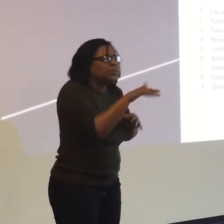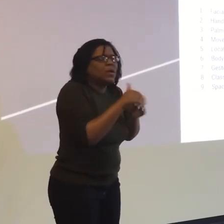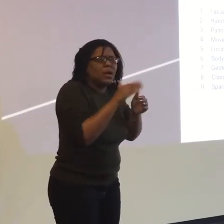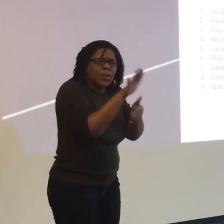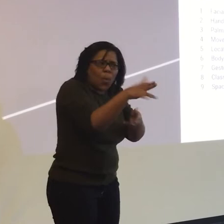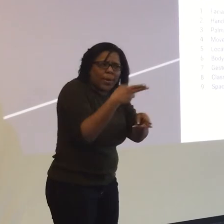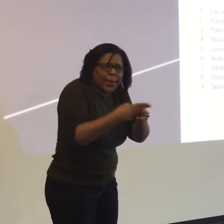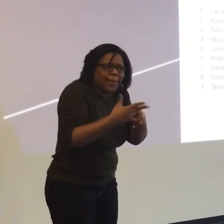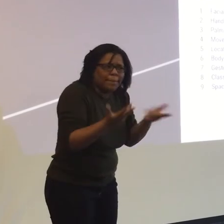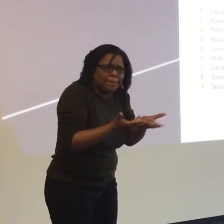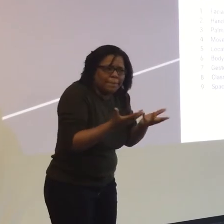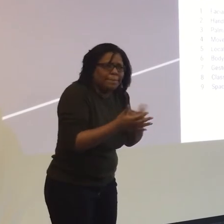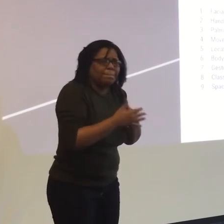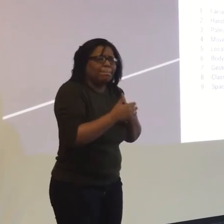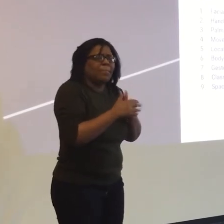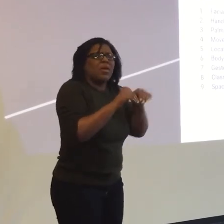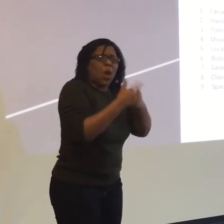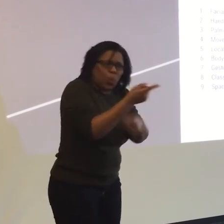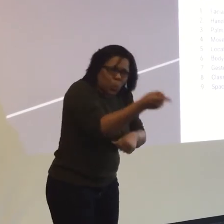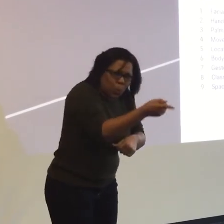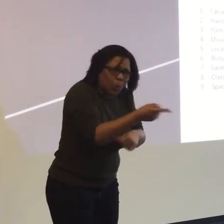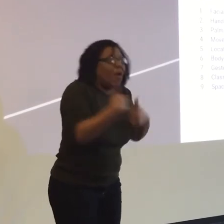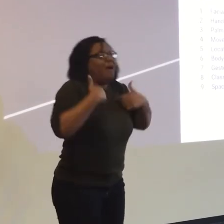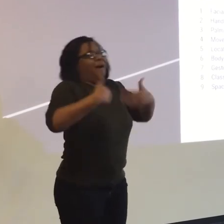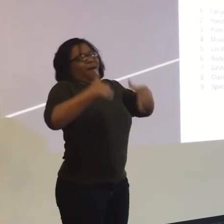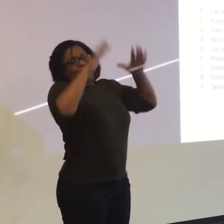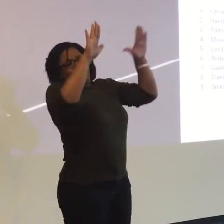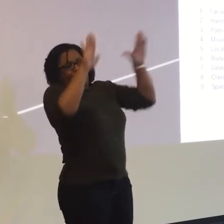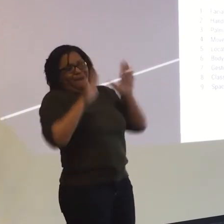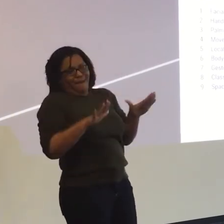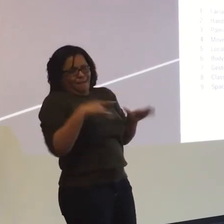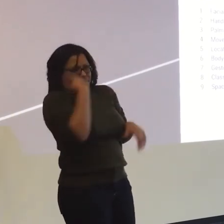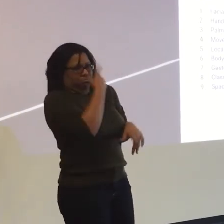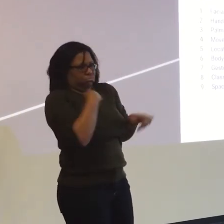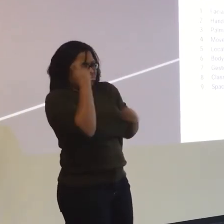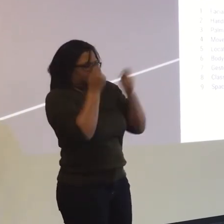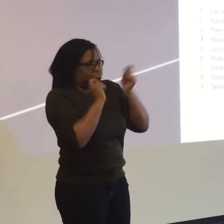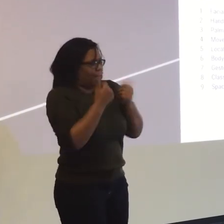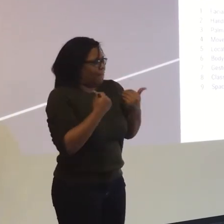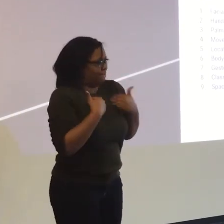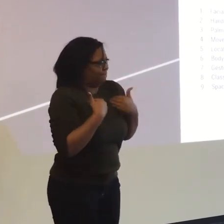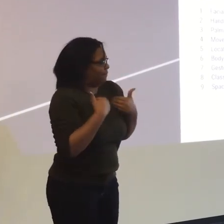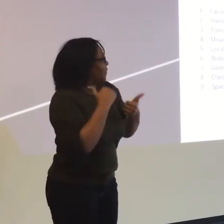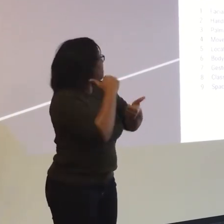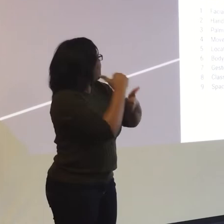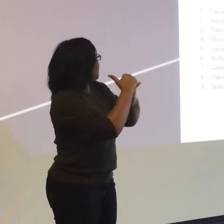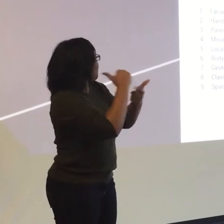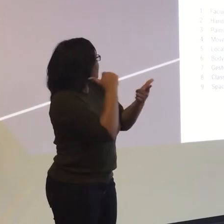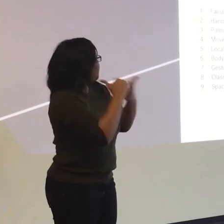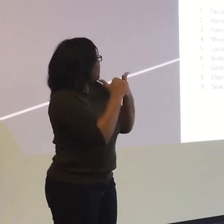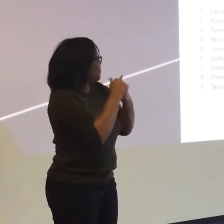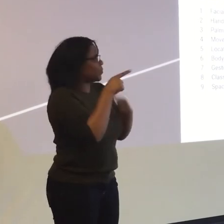signs. Your facial expressions. What's your name? How are you? Facial expressions is key.